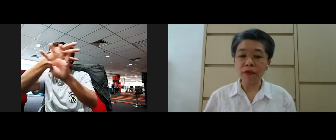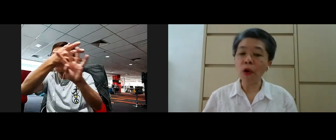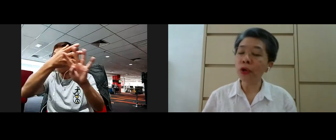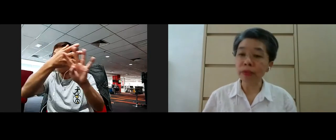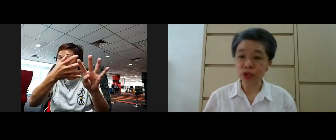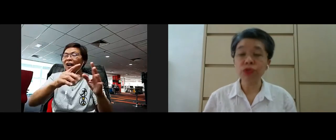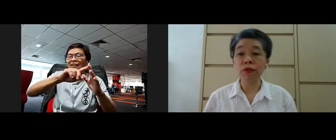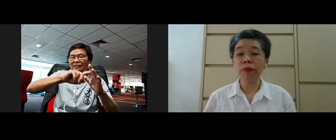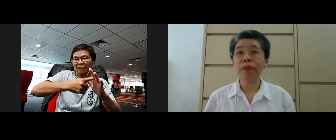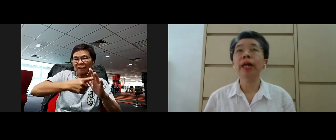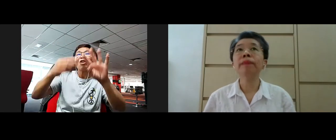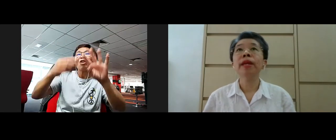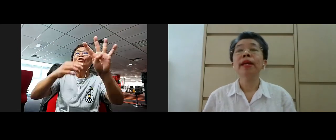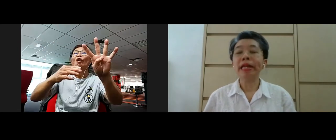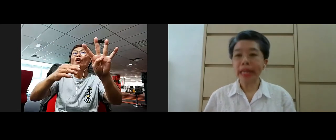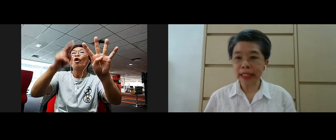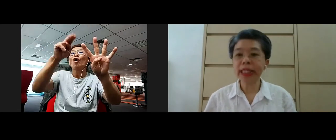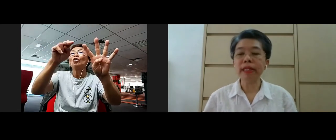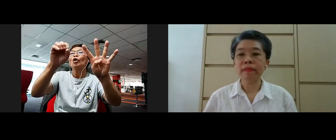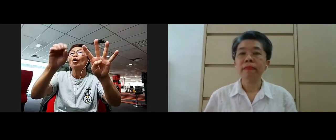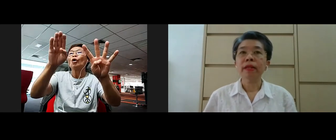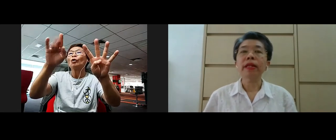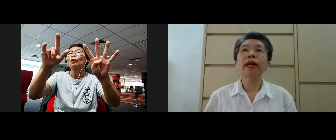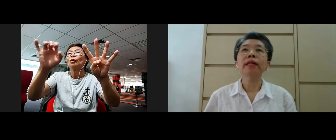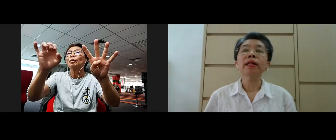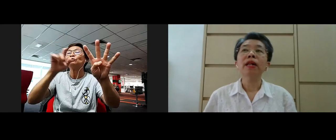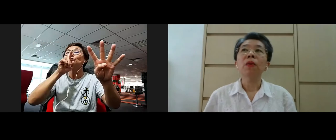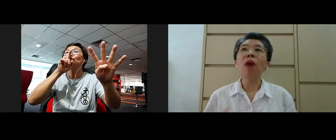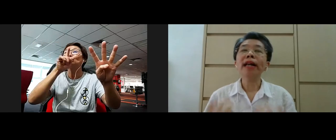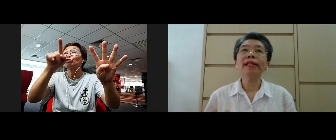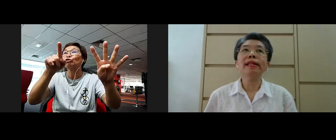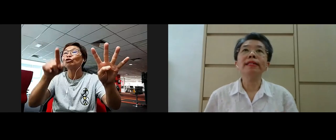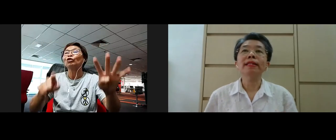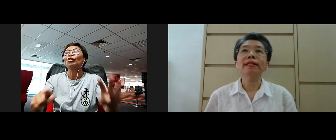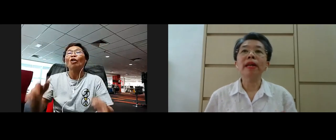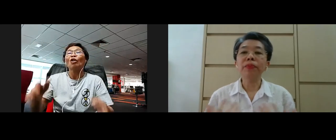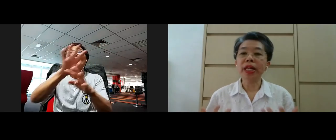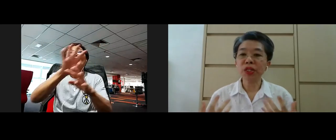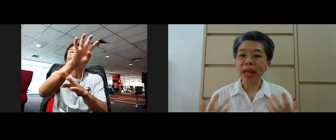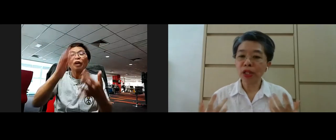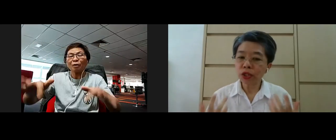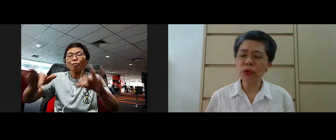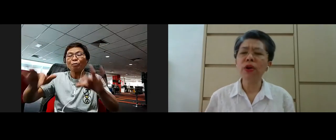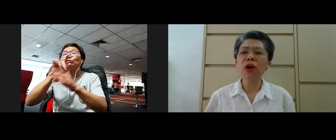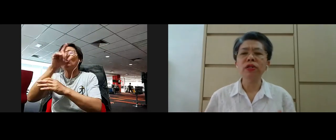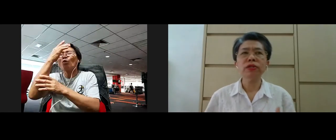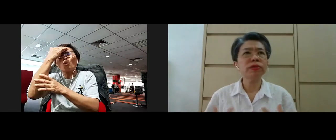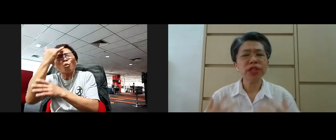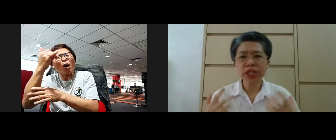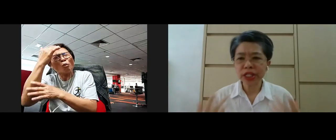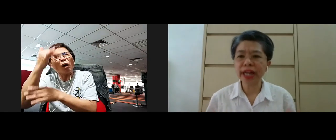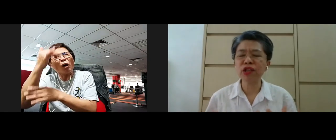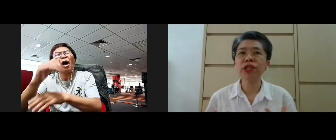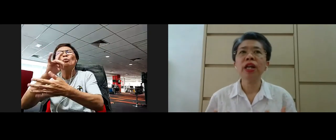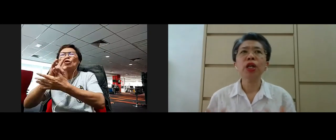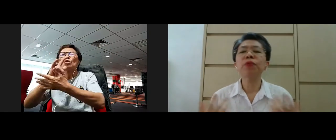start with the four noble truths and indeed why is it that Buddha spent so long to